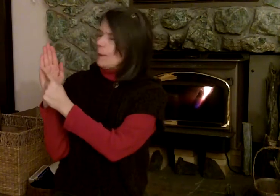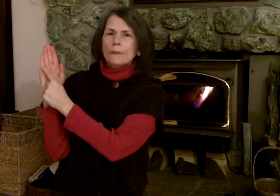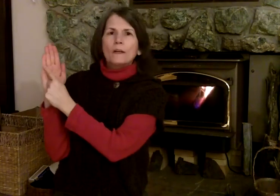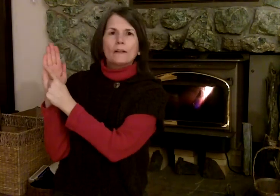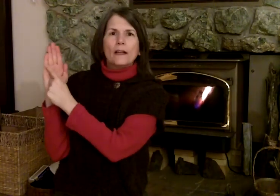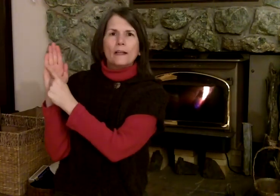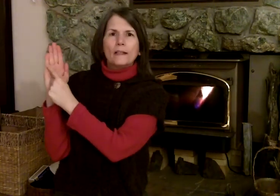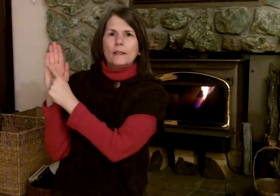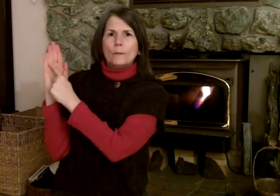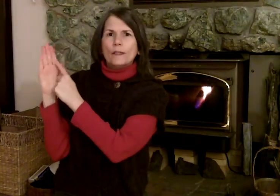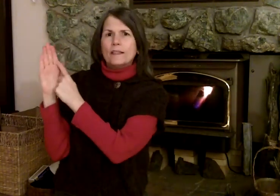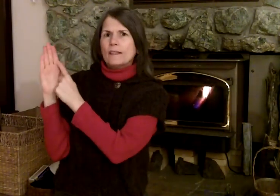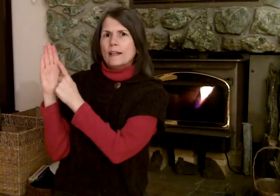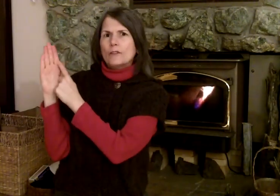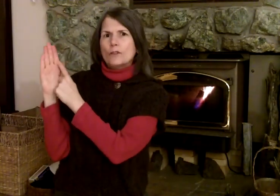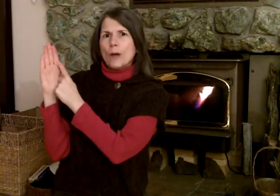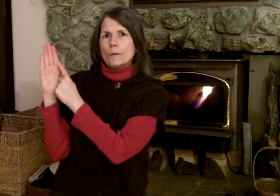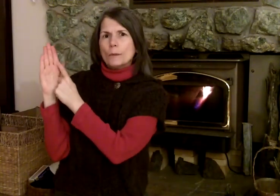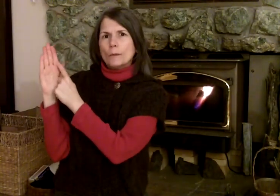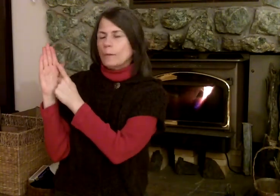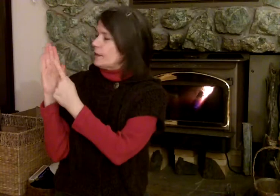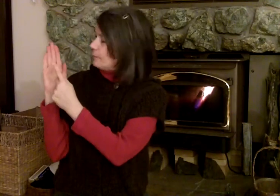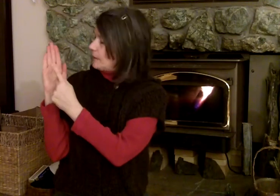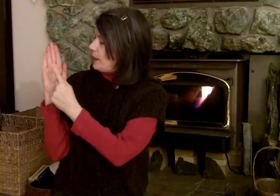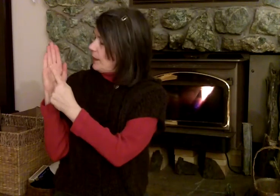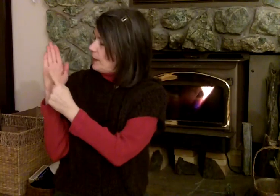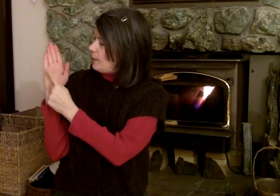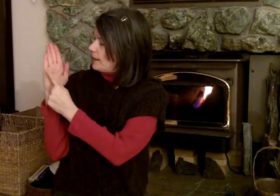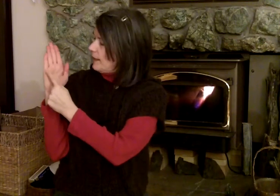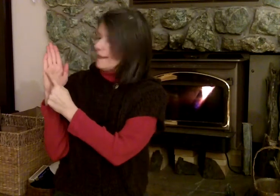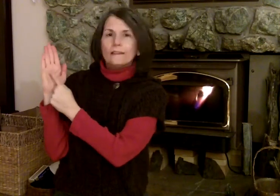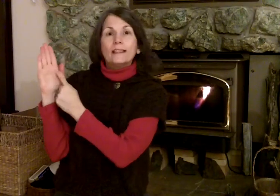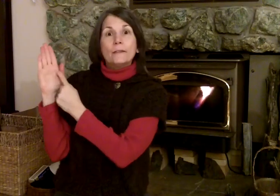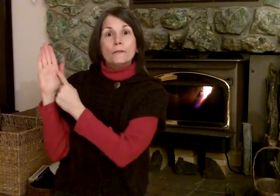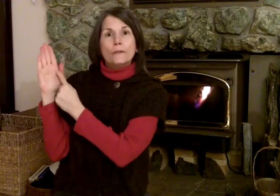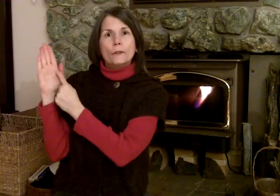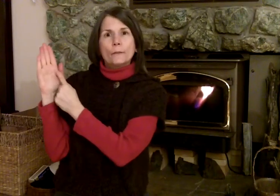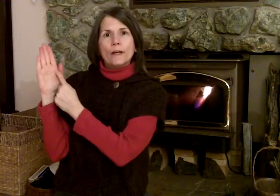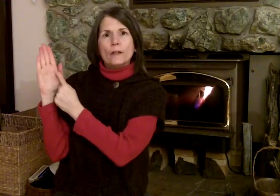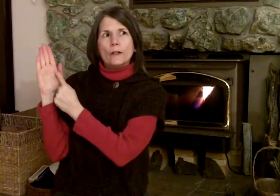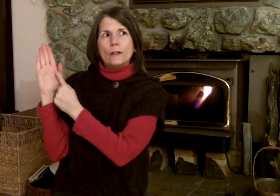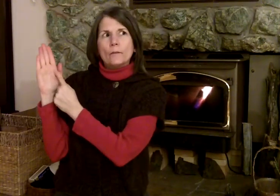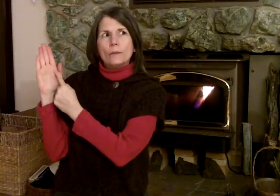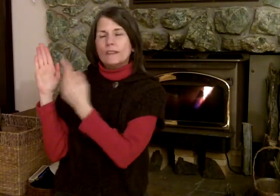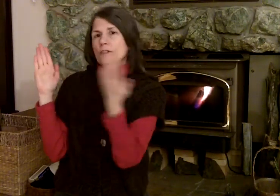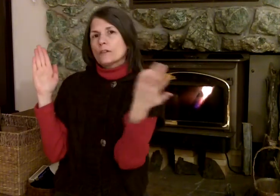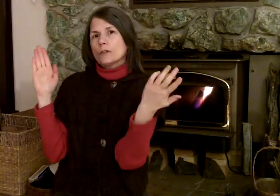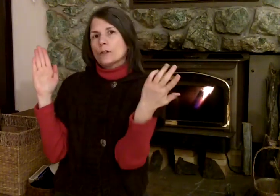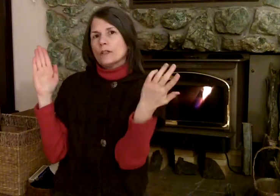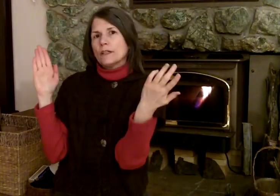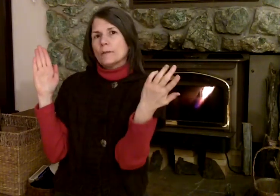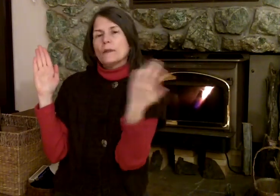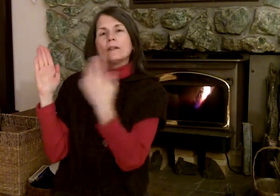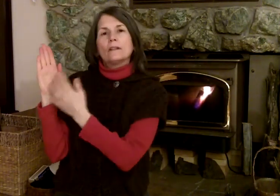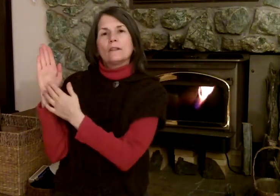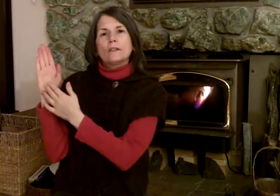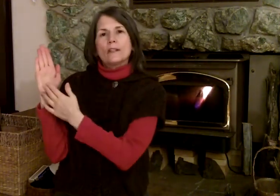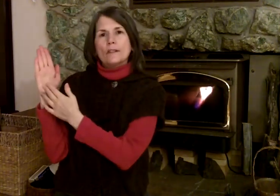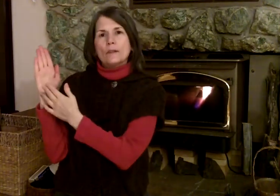helping my client, but it's not his job to promote me. My client leaves feeling better, but it doesn't occur to him to send